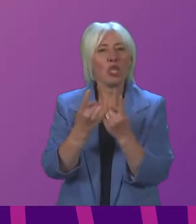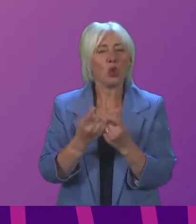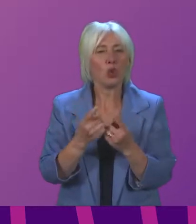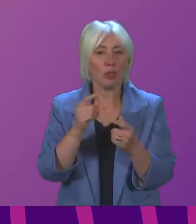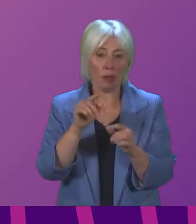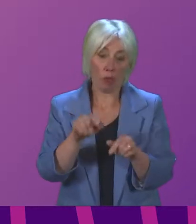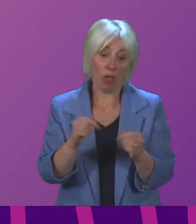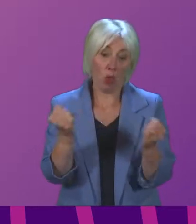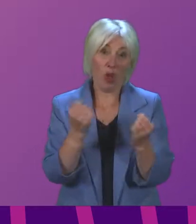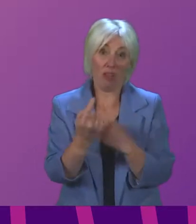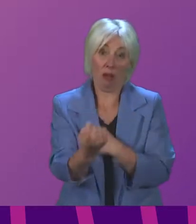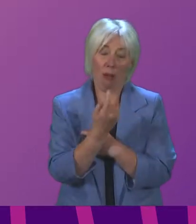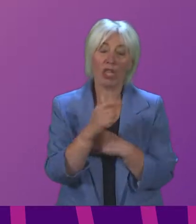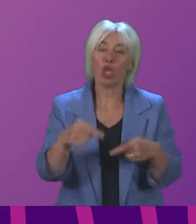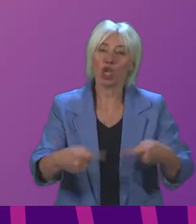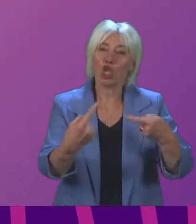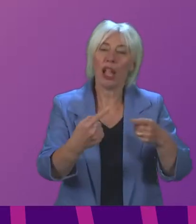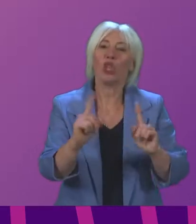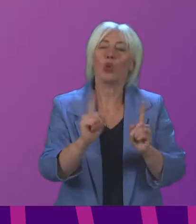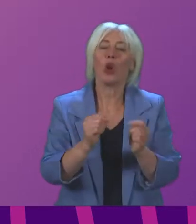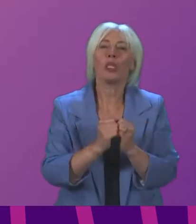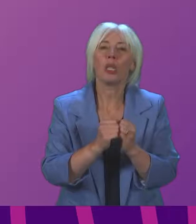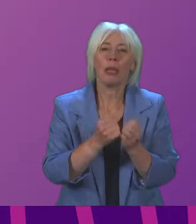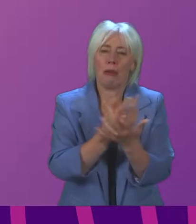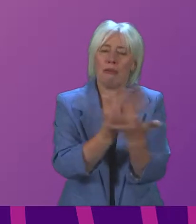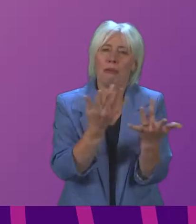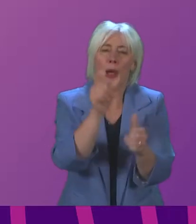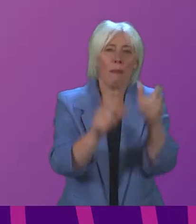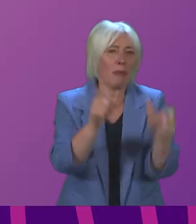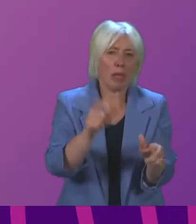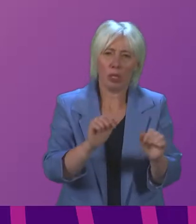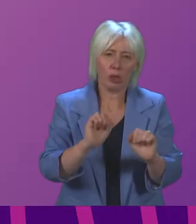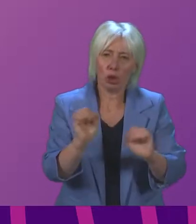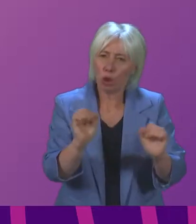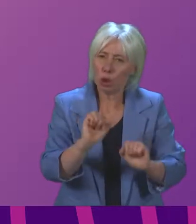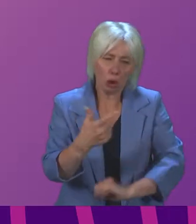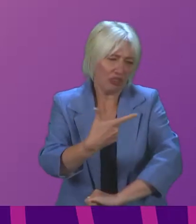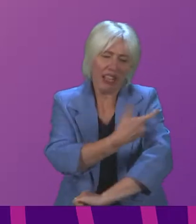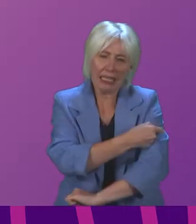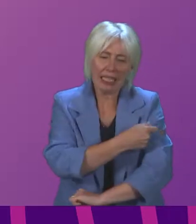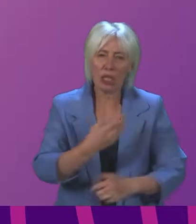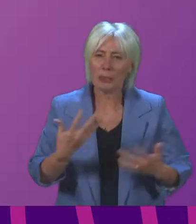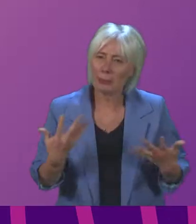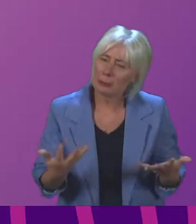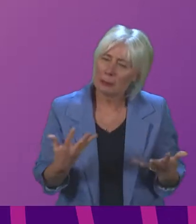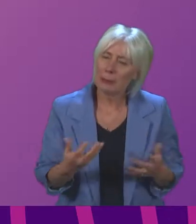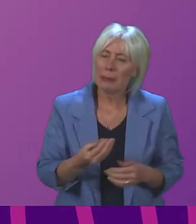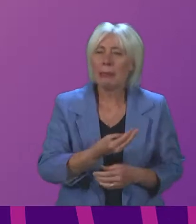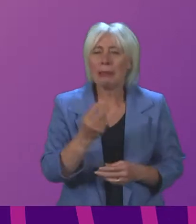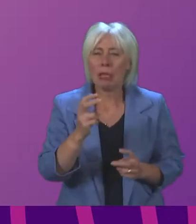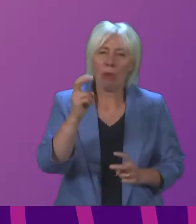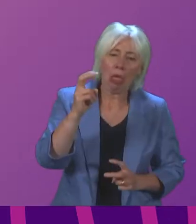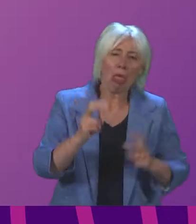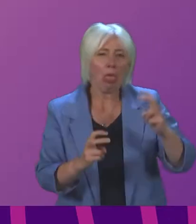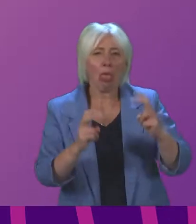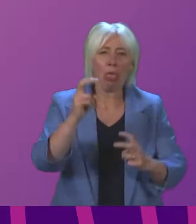into the winter, but one that concerns me is the number of people who are still not getting their vaccinations, and also those who are arguing against